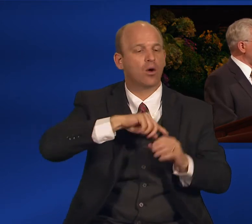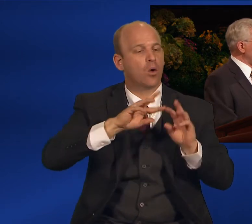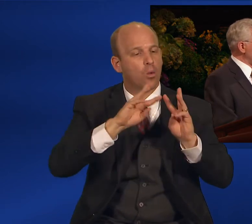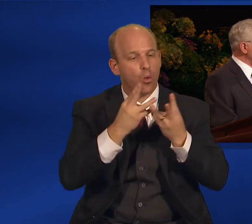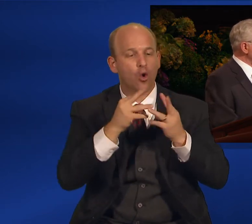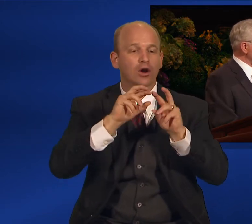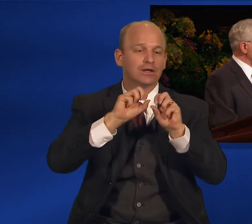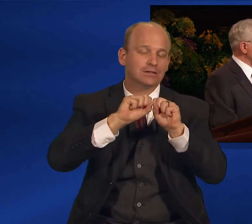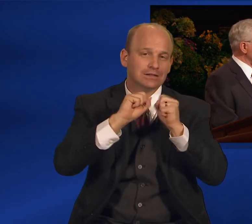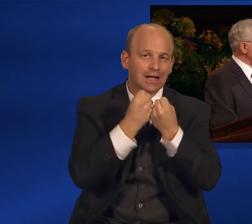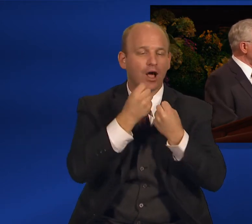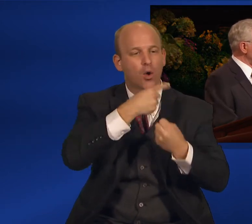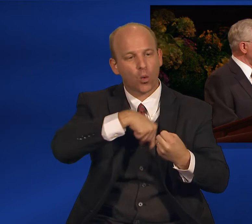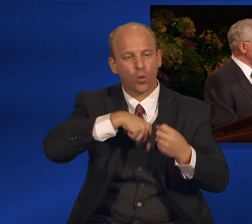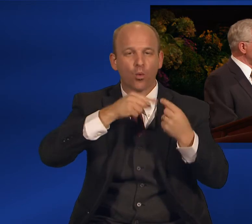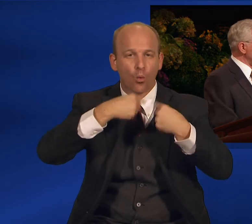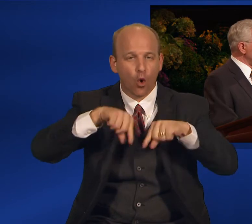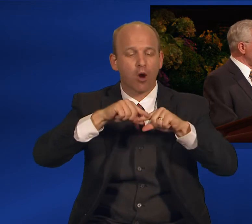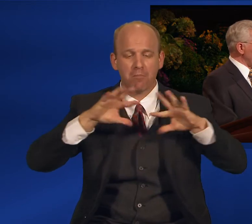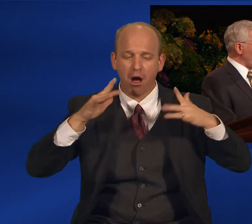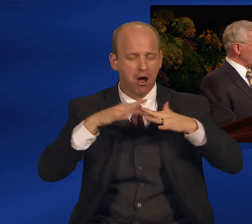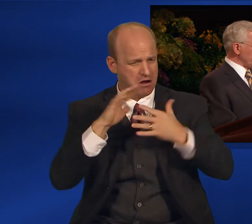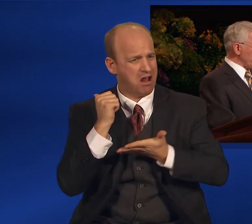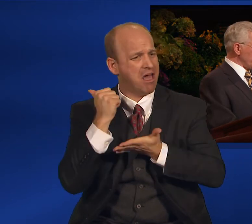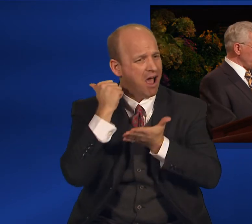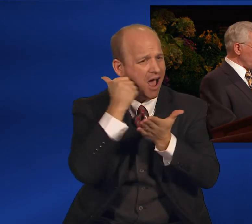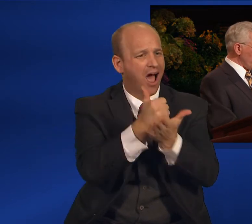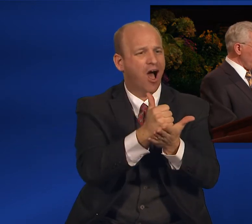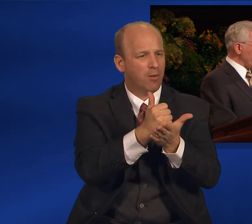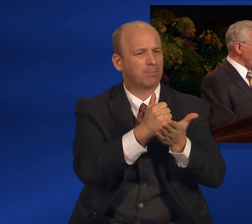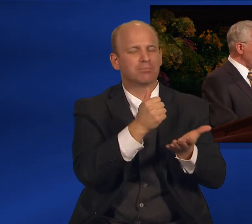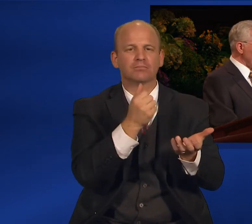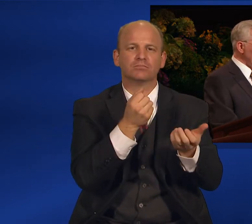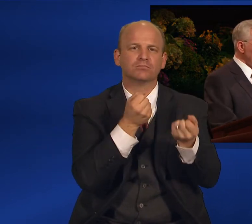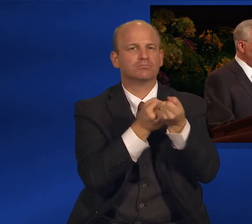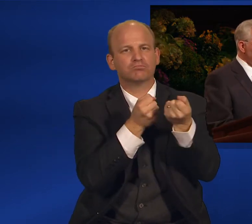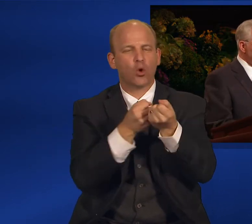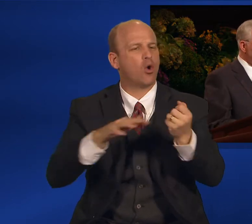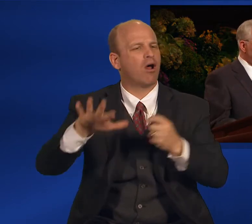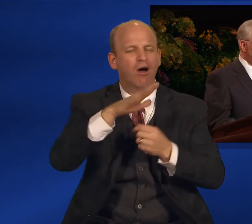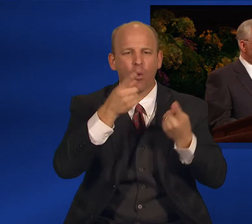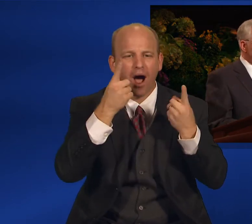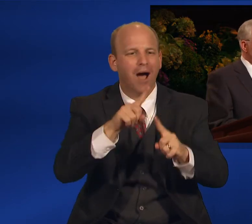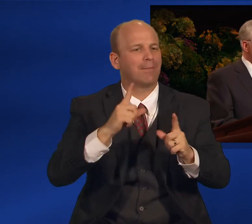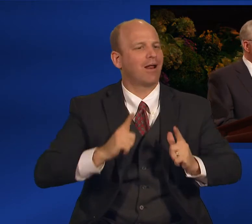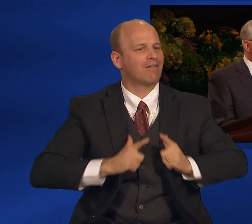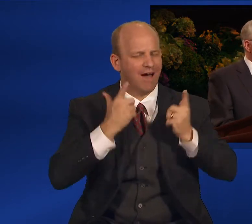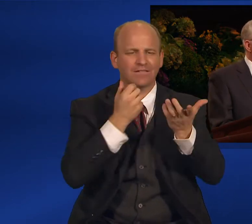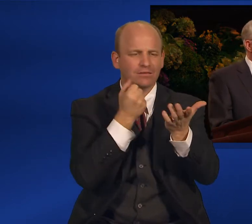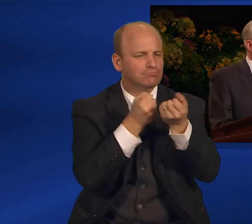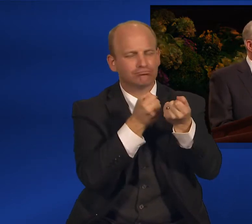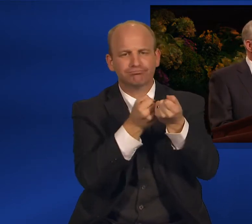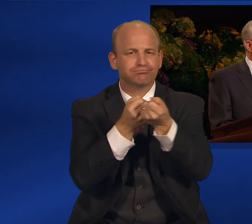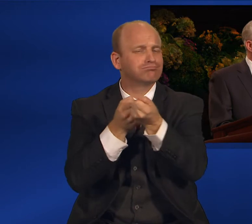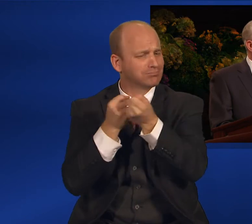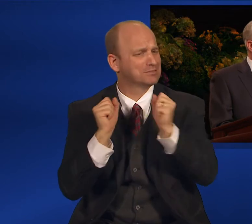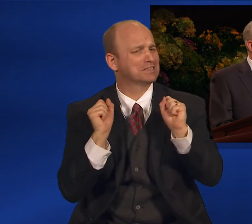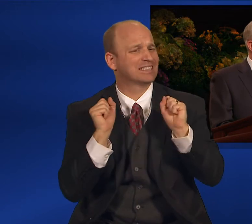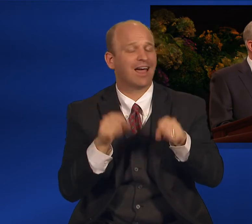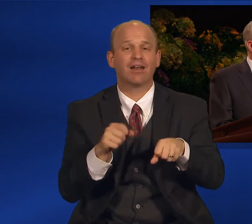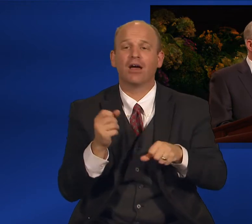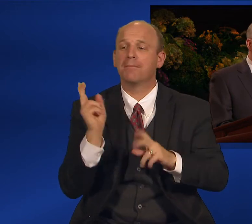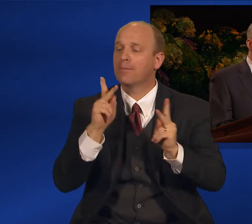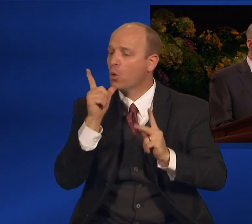and resources to deal with the exigencies of life. People acting alone or in ad hoc